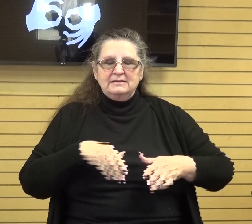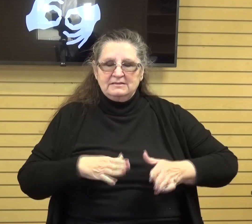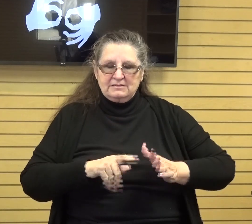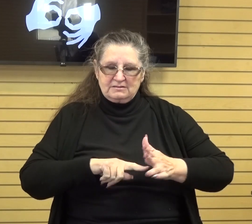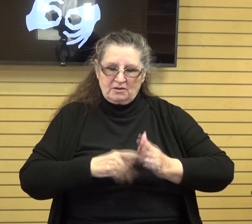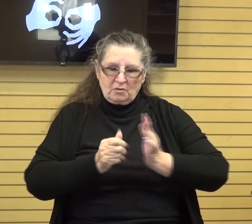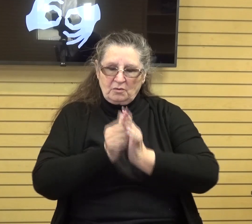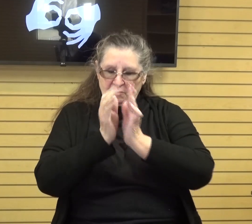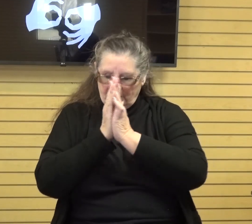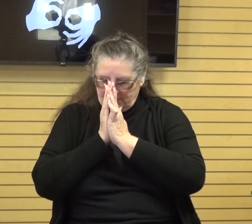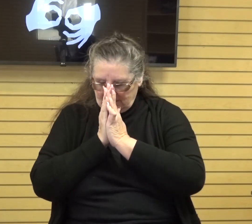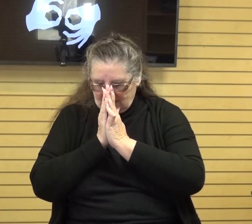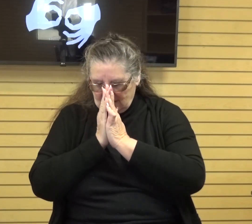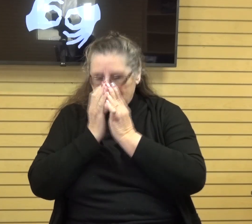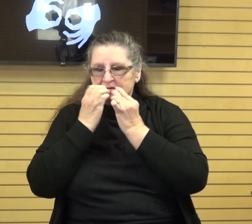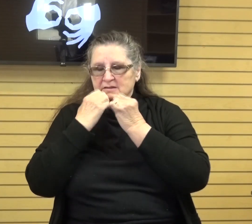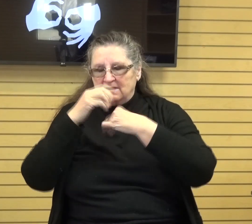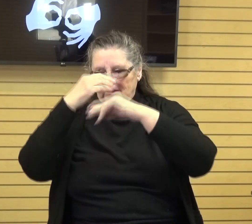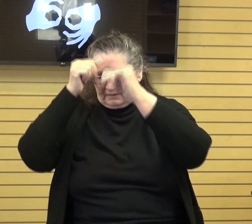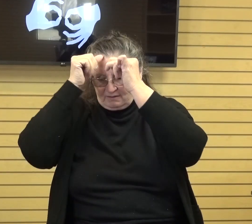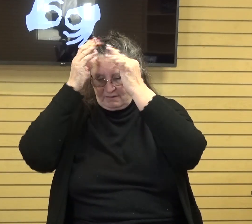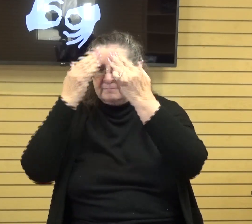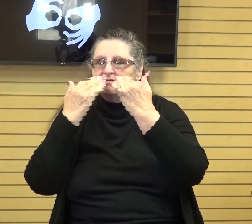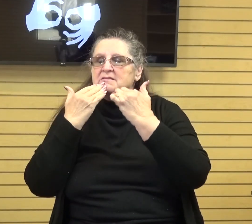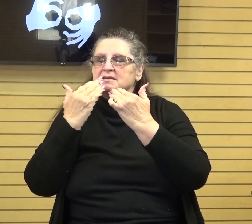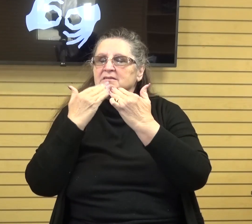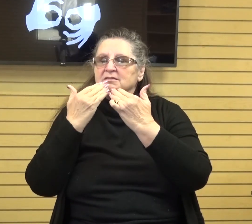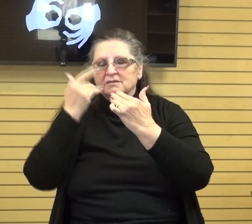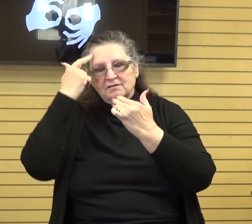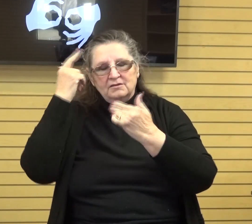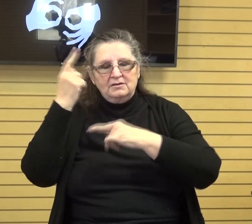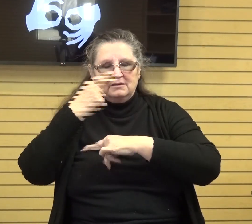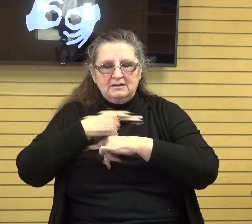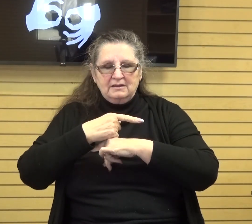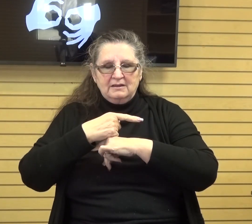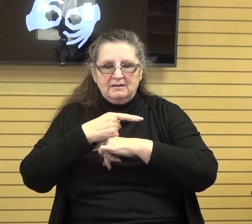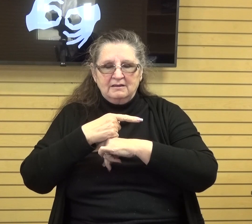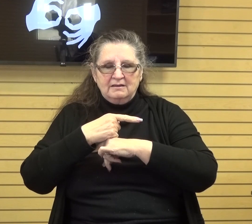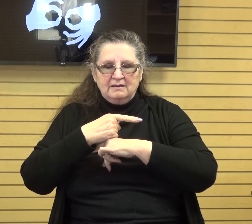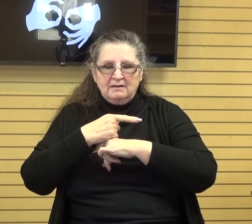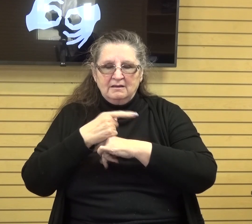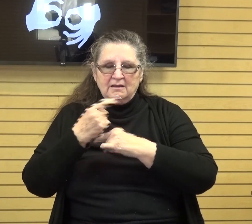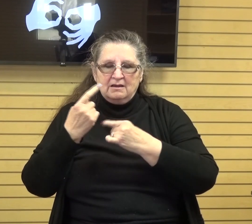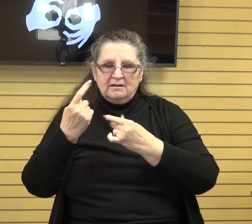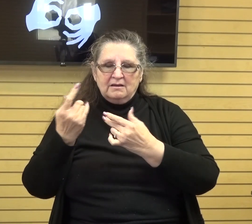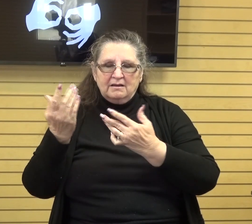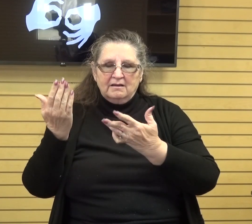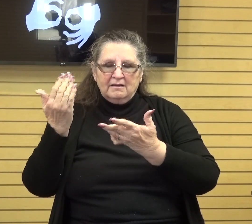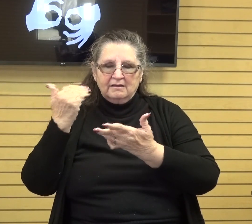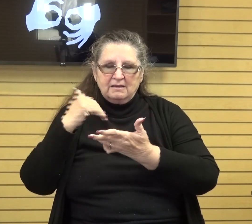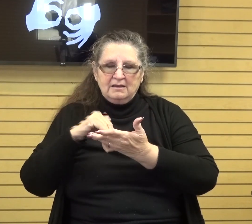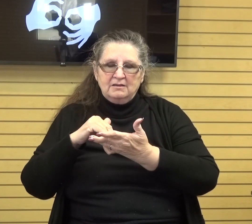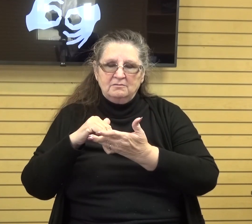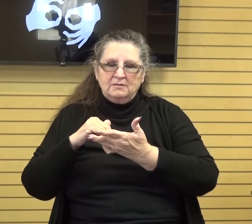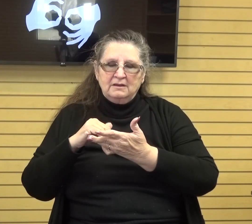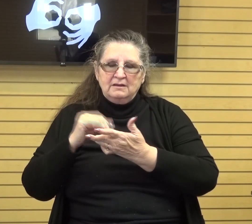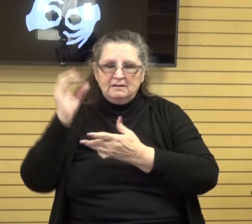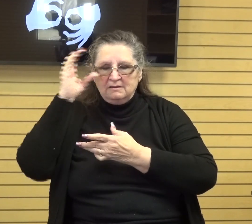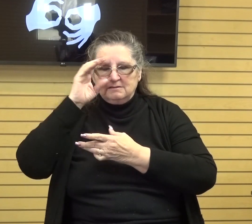this time just thank you for the ability to once again come in and say your word seek your face during this time and father god